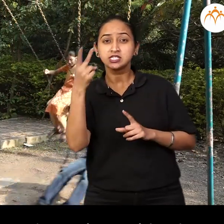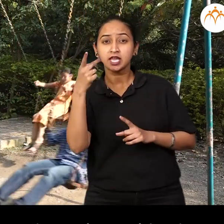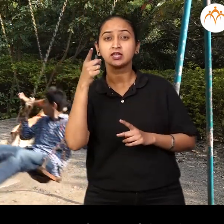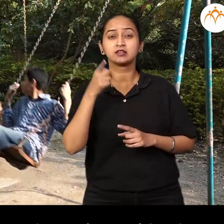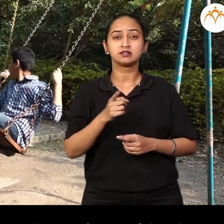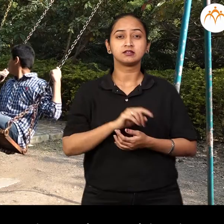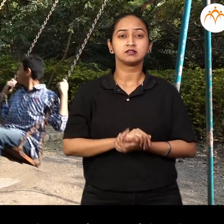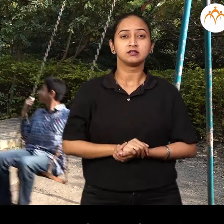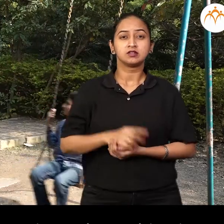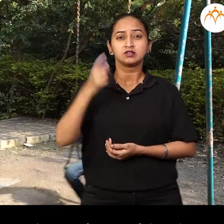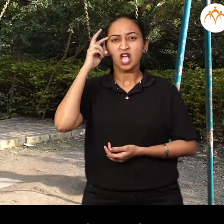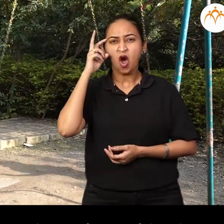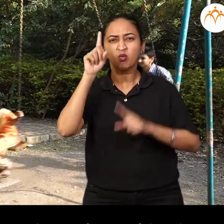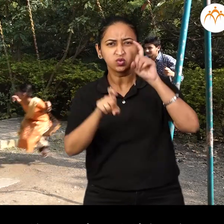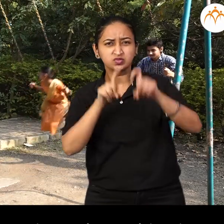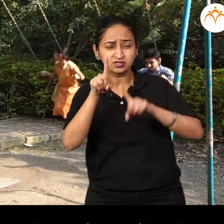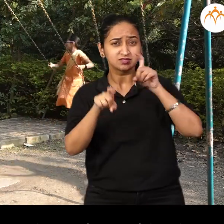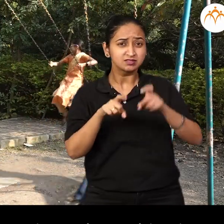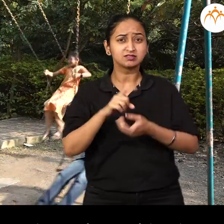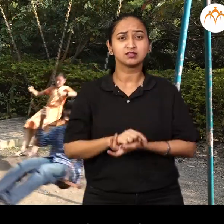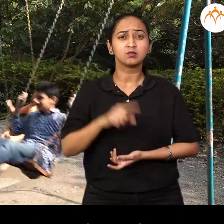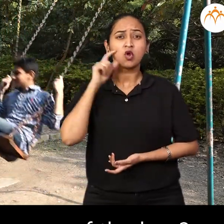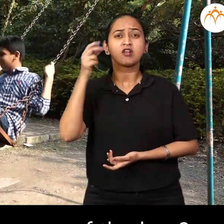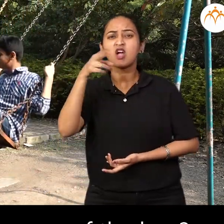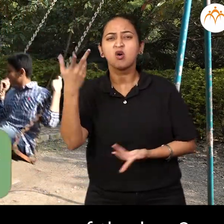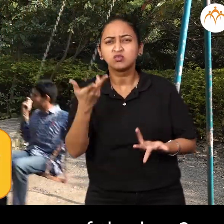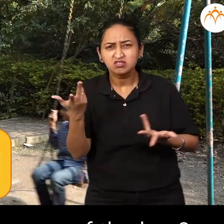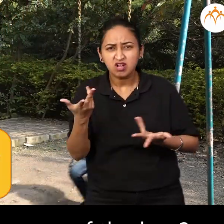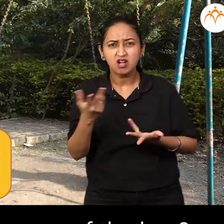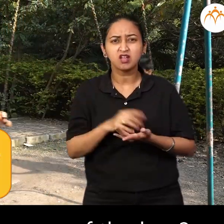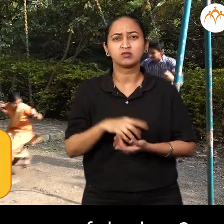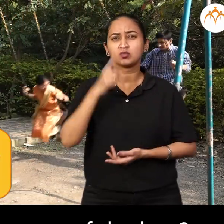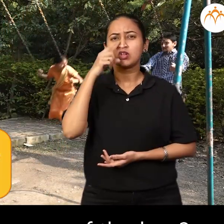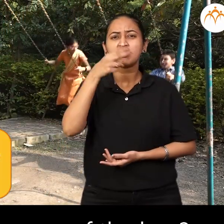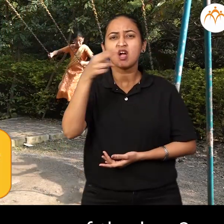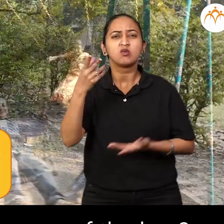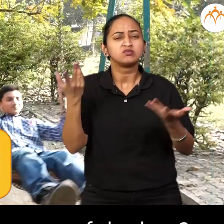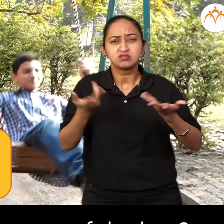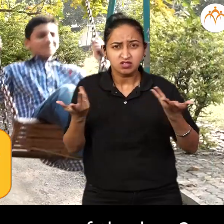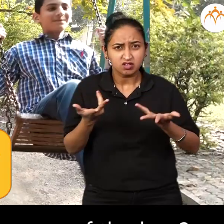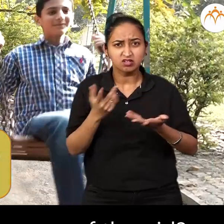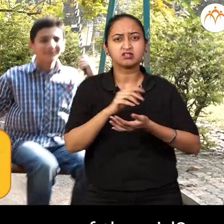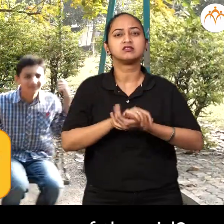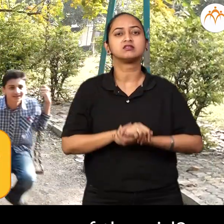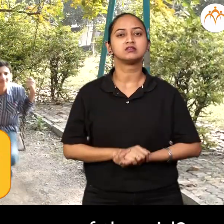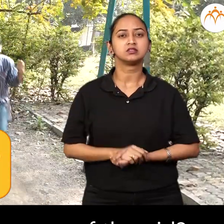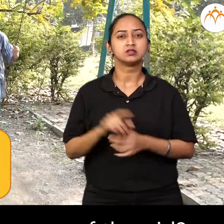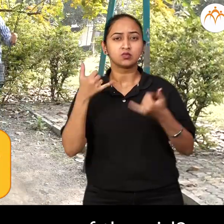questions about this picture. What could be the name of the boy? What could be the name